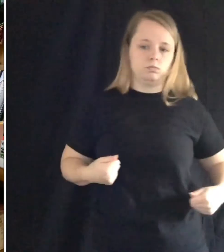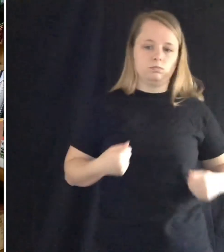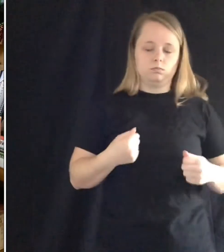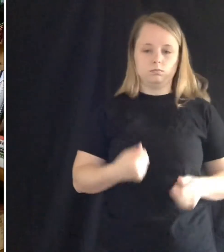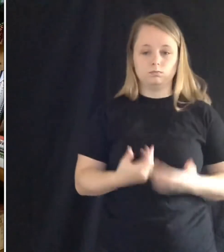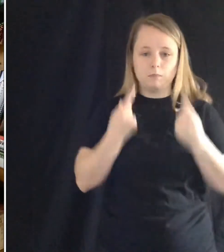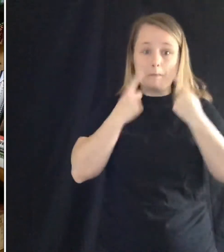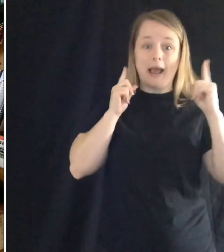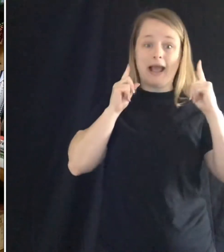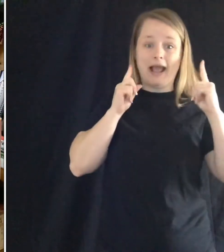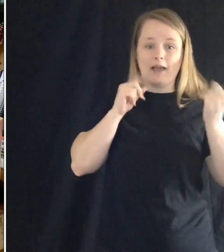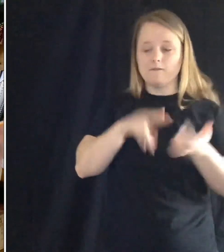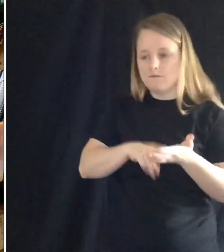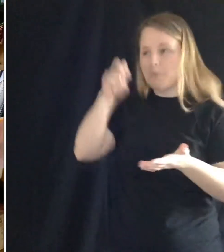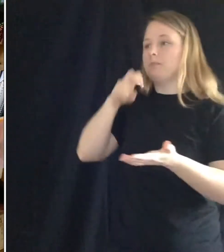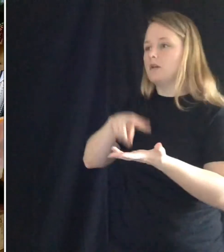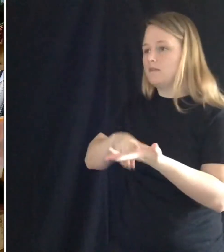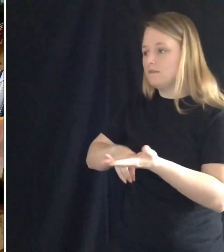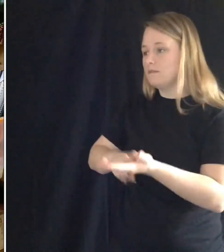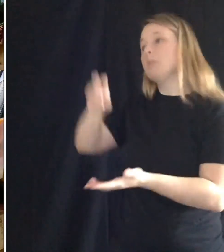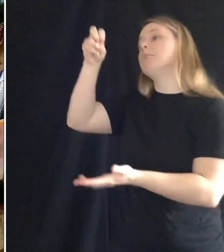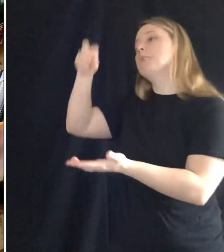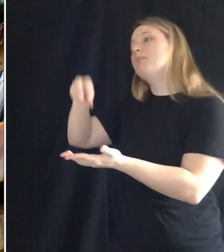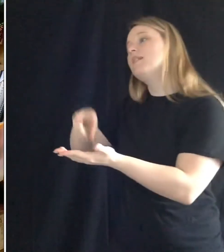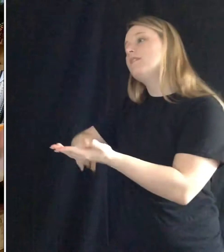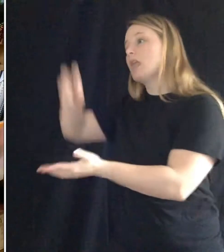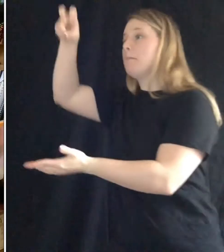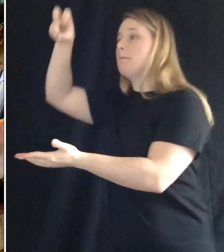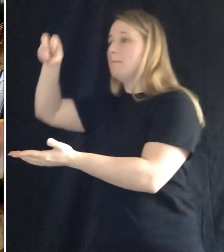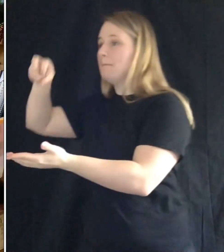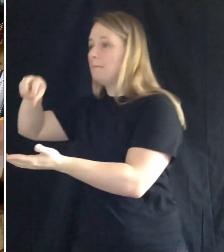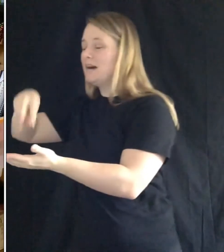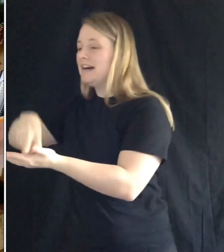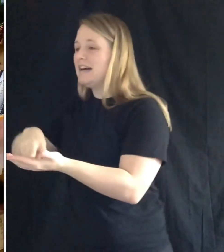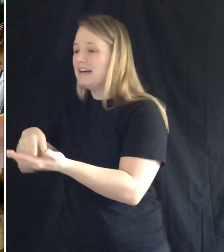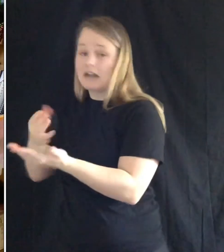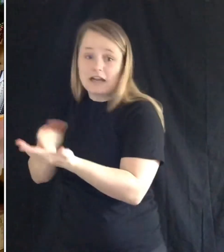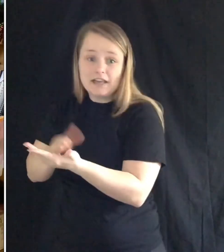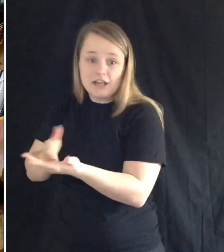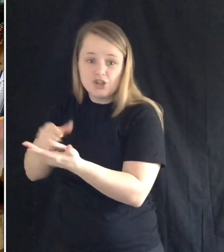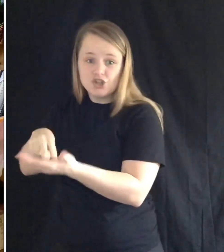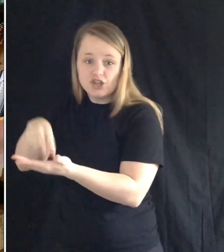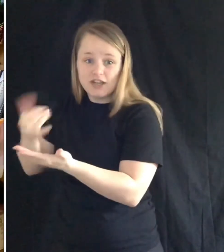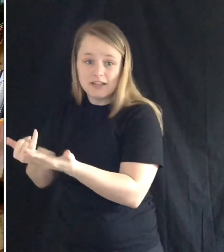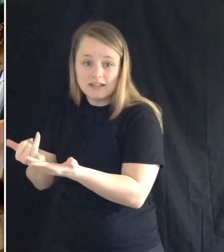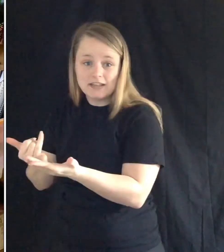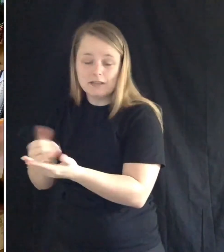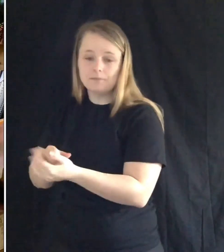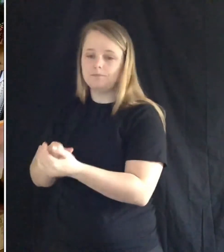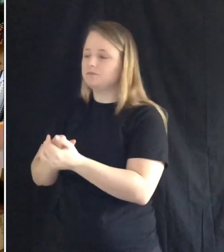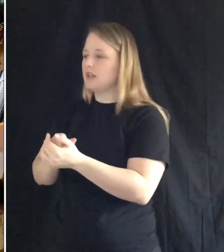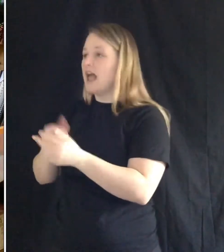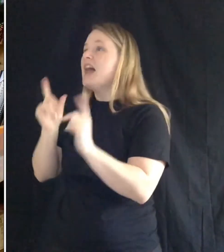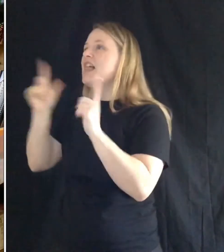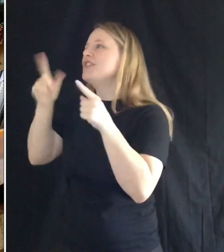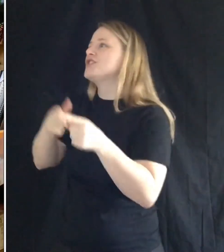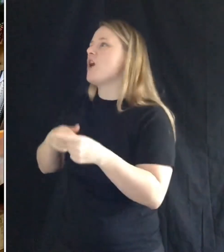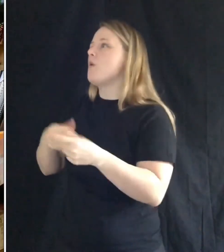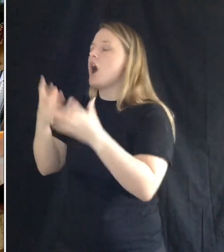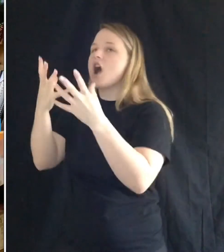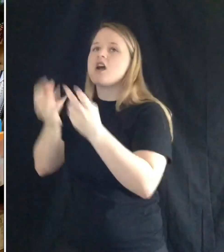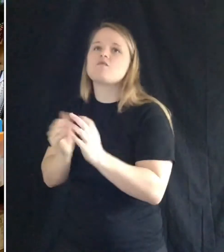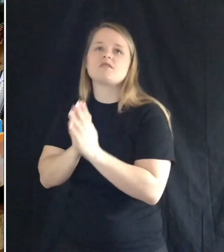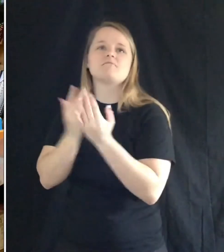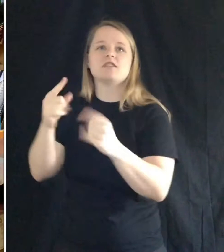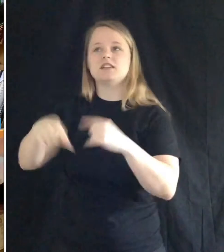And then he flopped back. Flop, flop, flop, flop. And said, let's go! I want to get